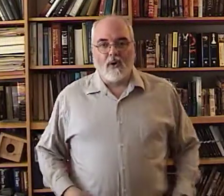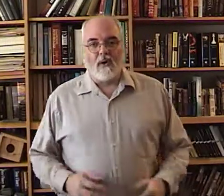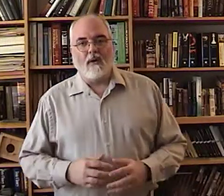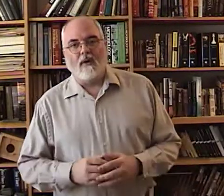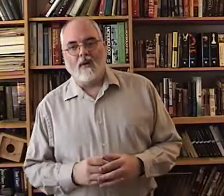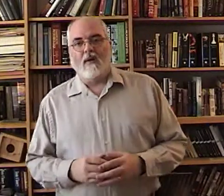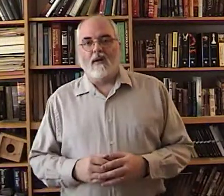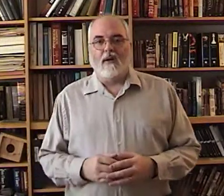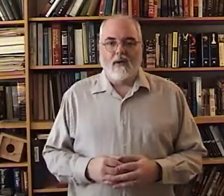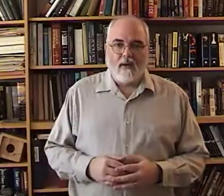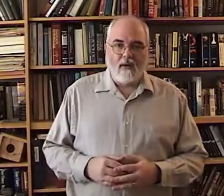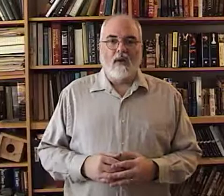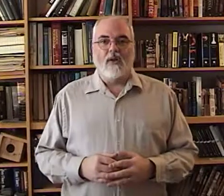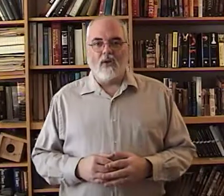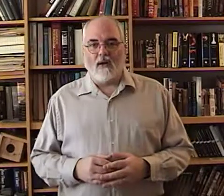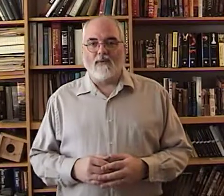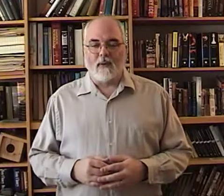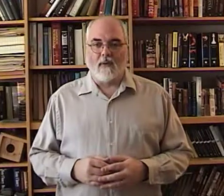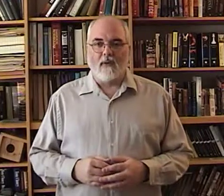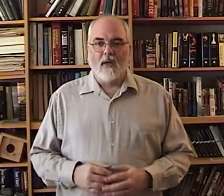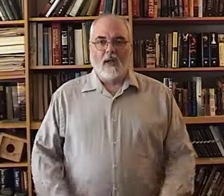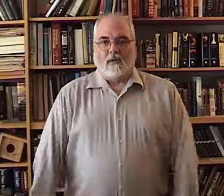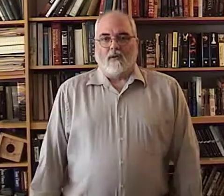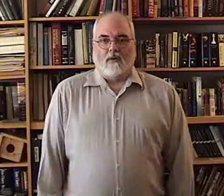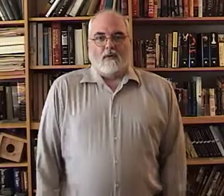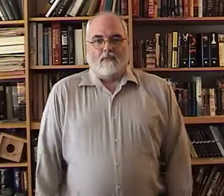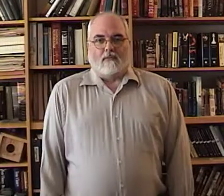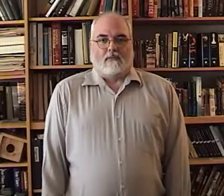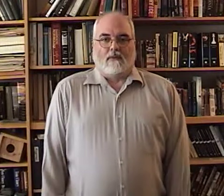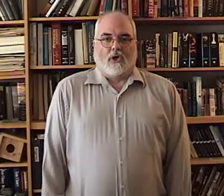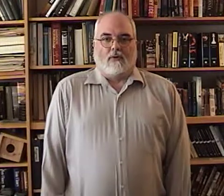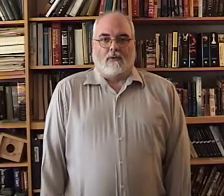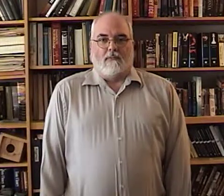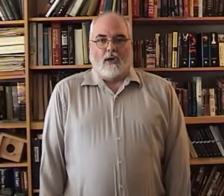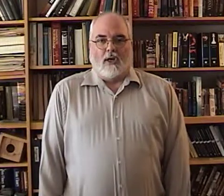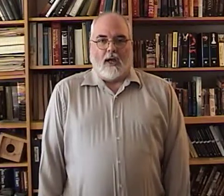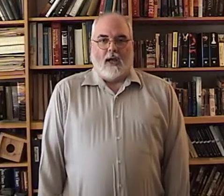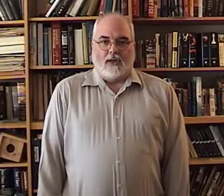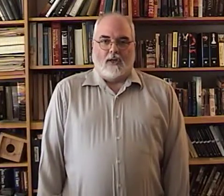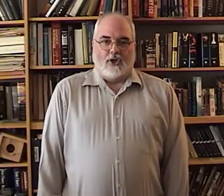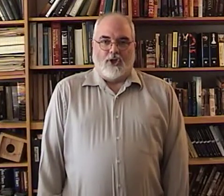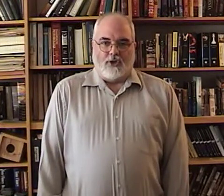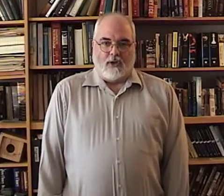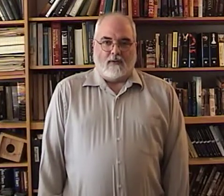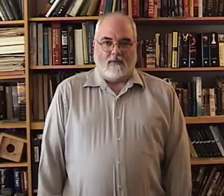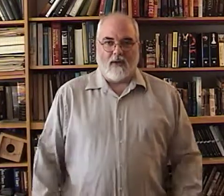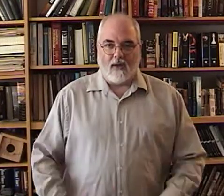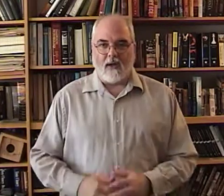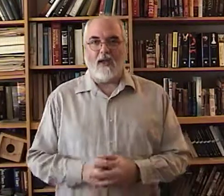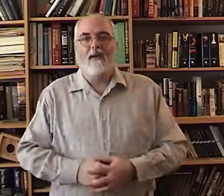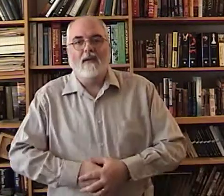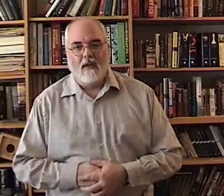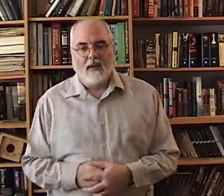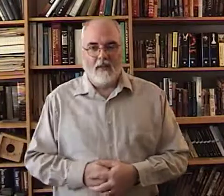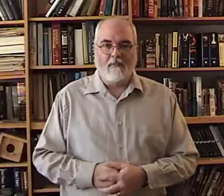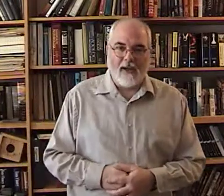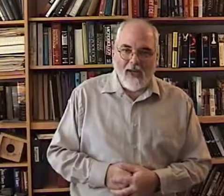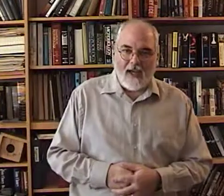you're comfortable don't be at attention okay be at